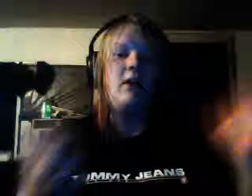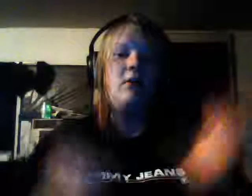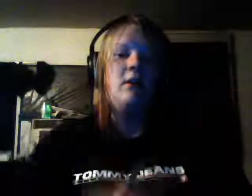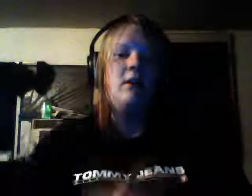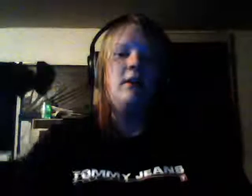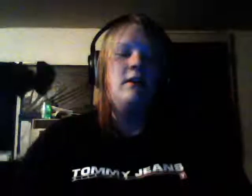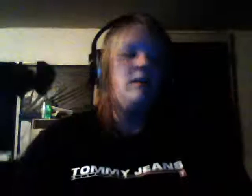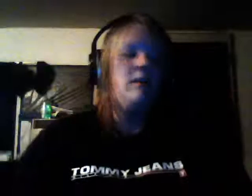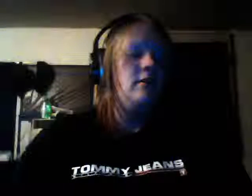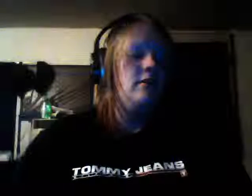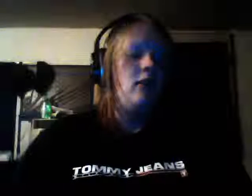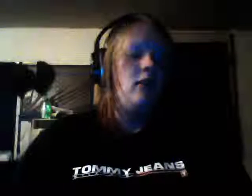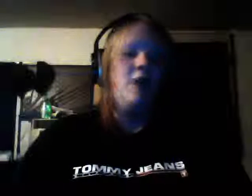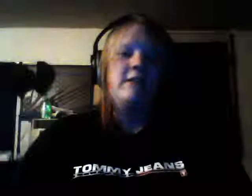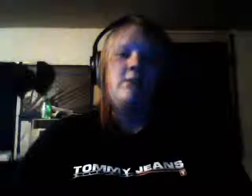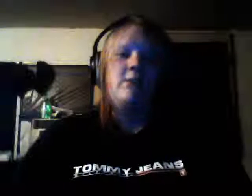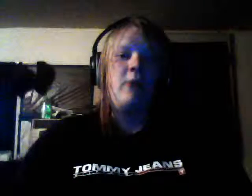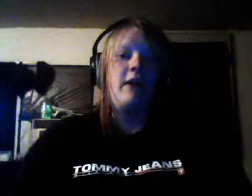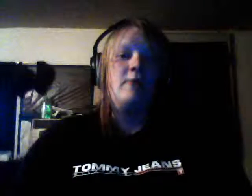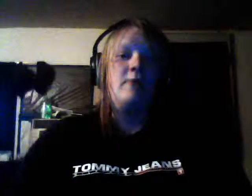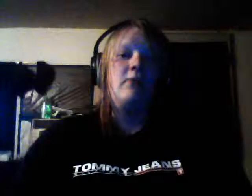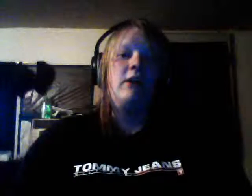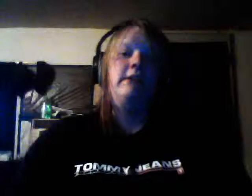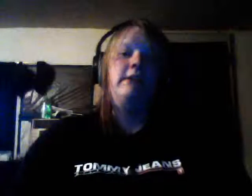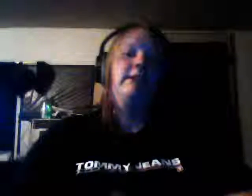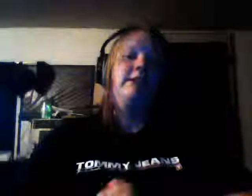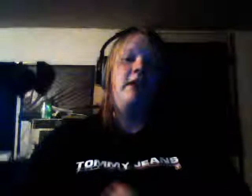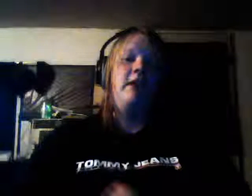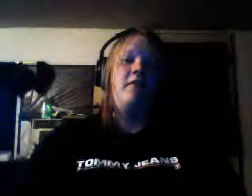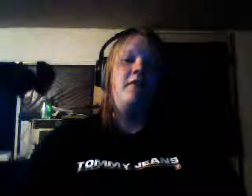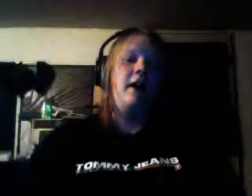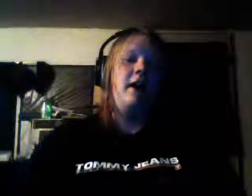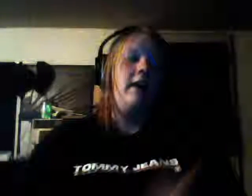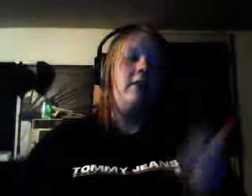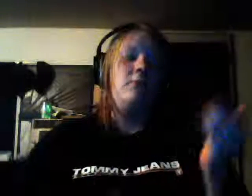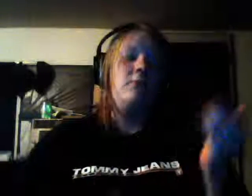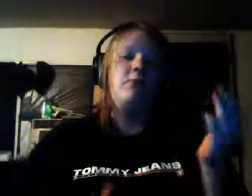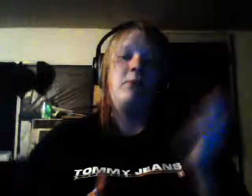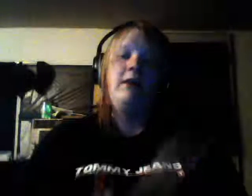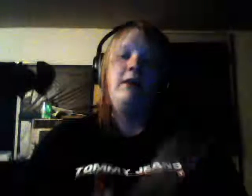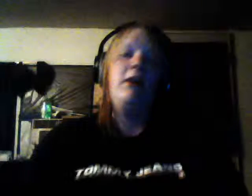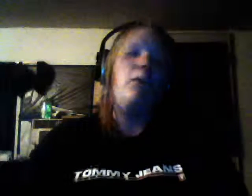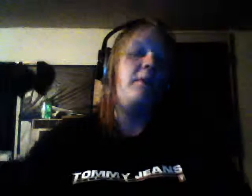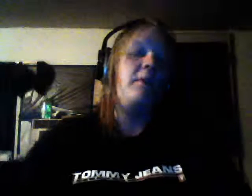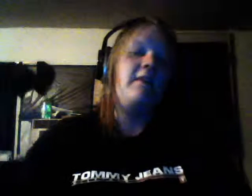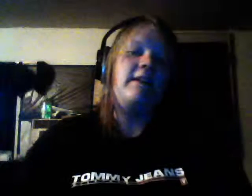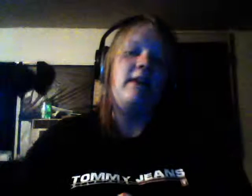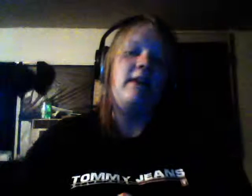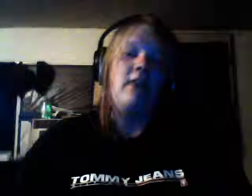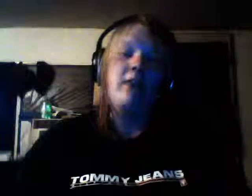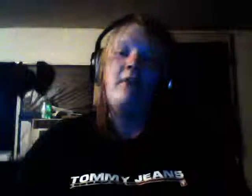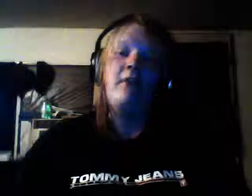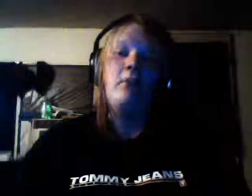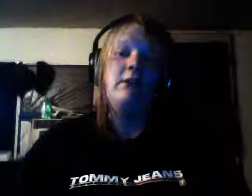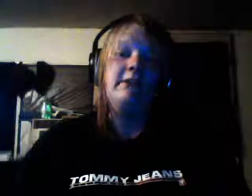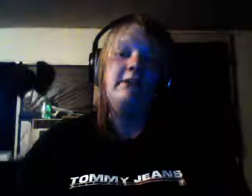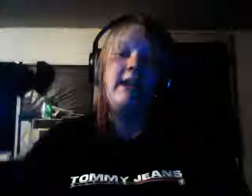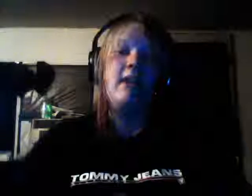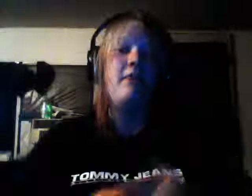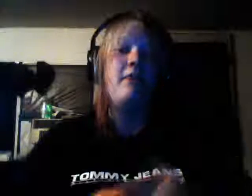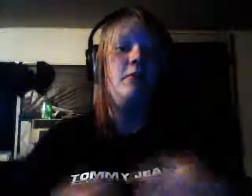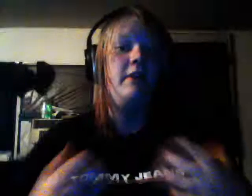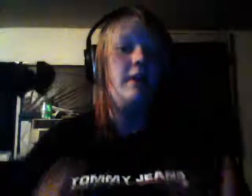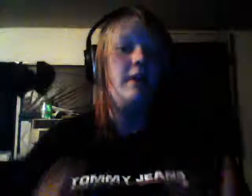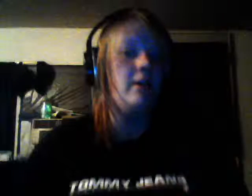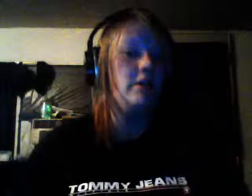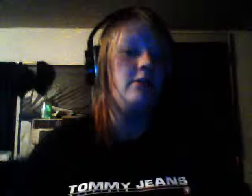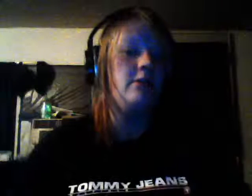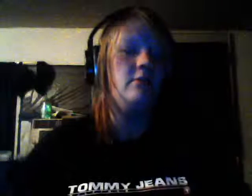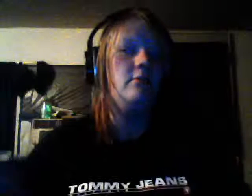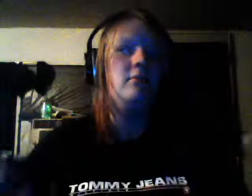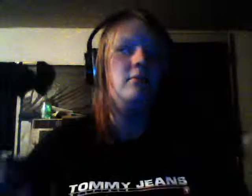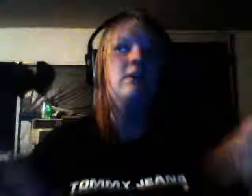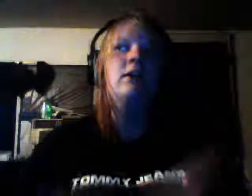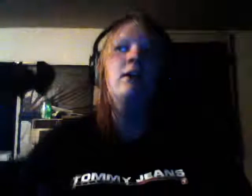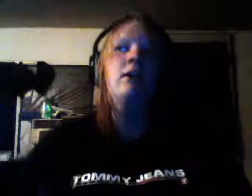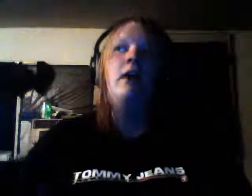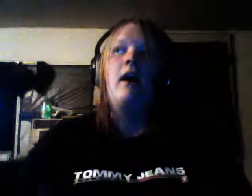all this random crazy stuff I was really hoping that a lot of it wouldn't take a full year to uh